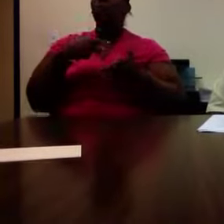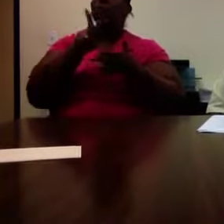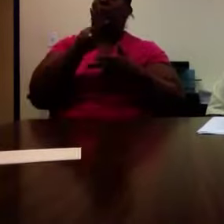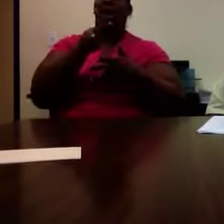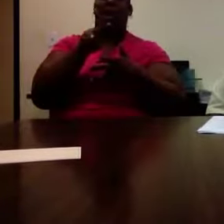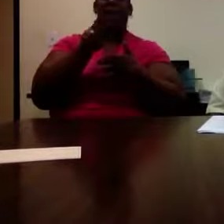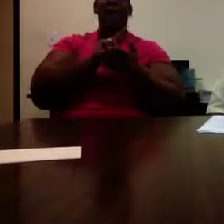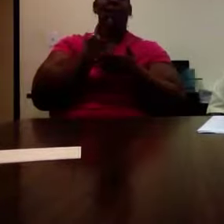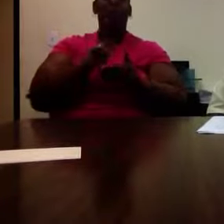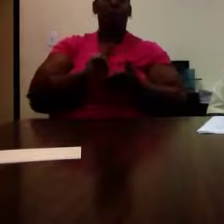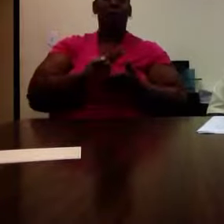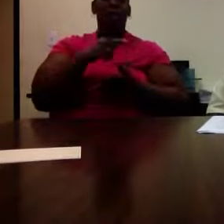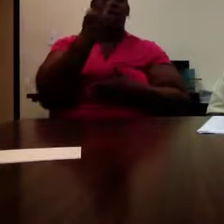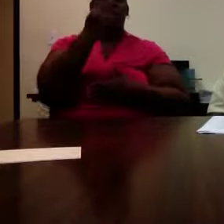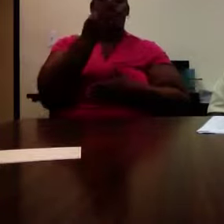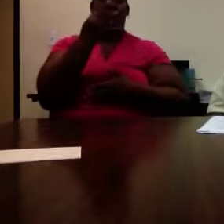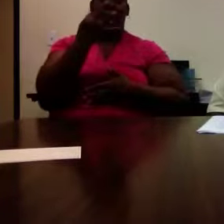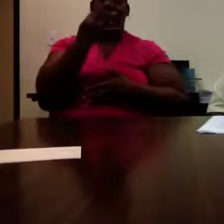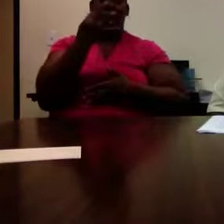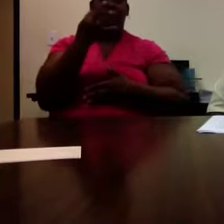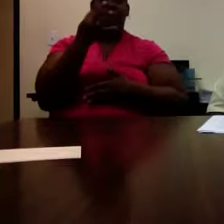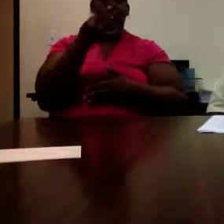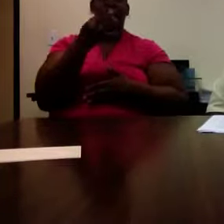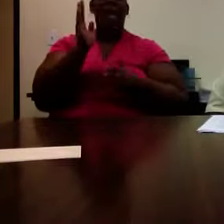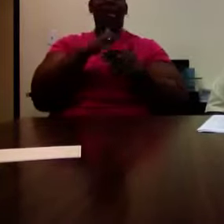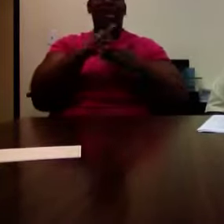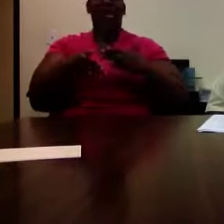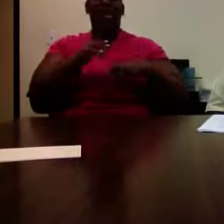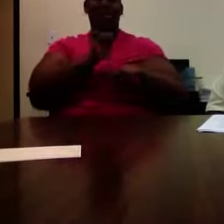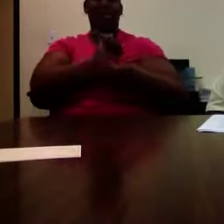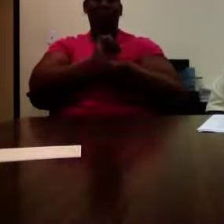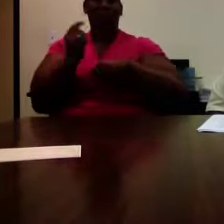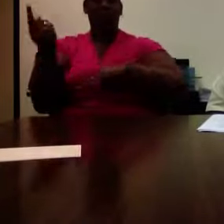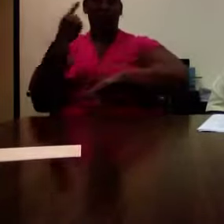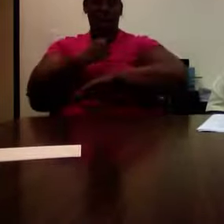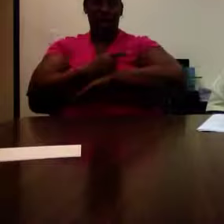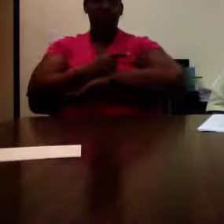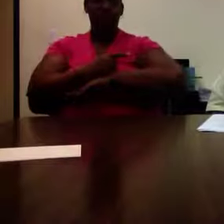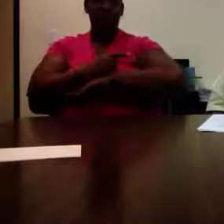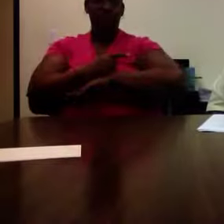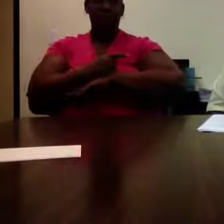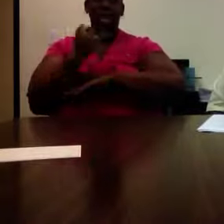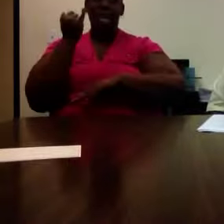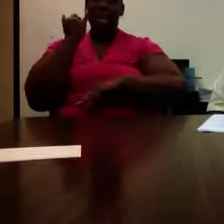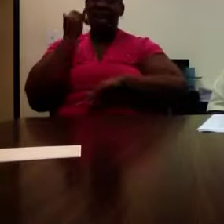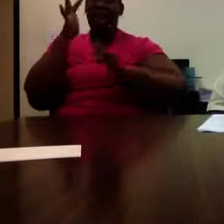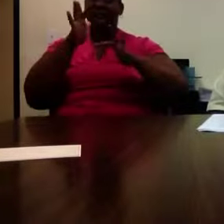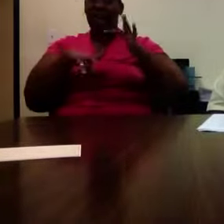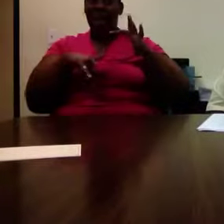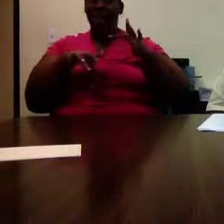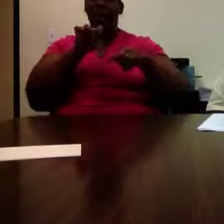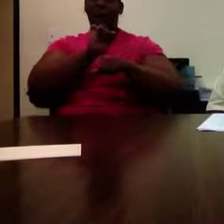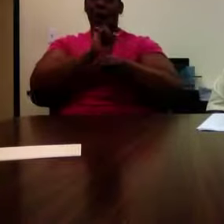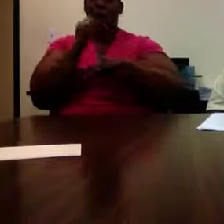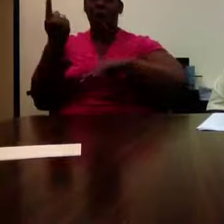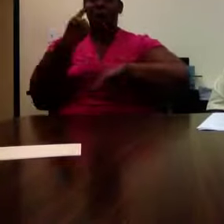are dispersed at the end of the workday with no exceptions. All right. If you are absent on payday, you can pick up your check between 3